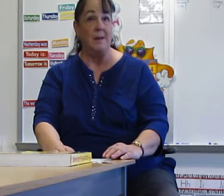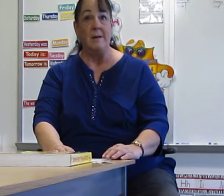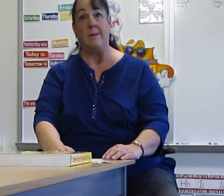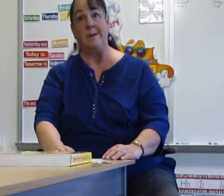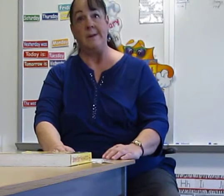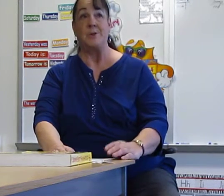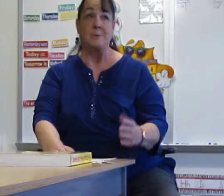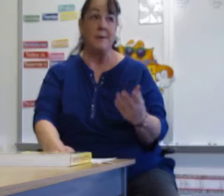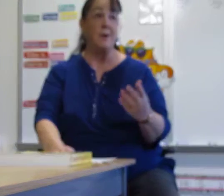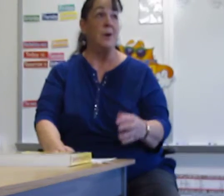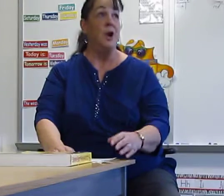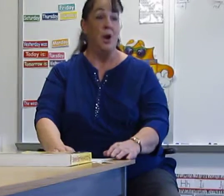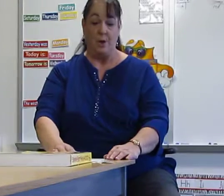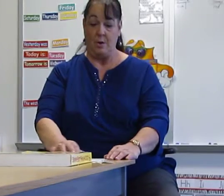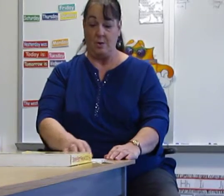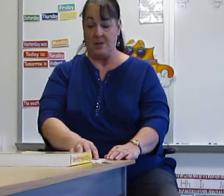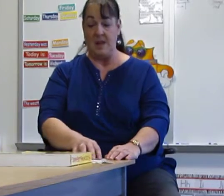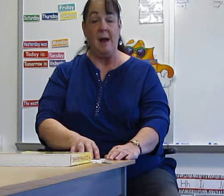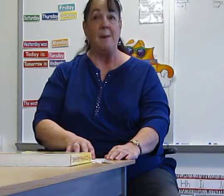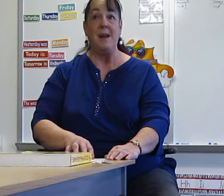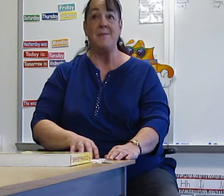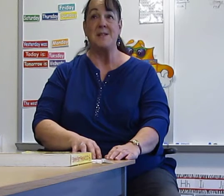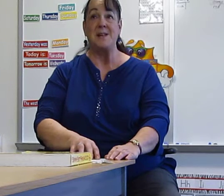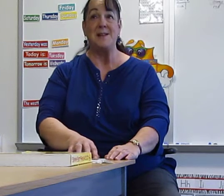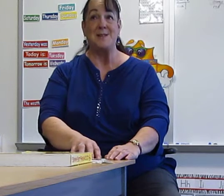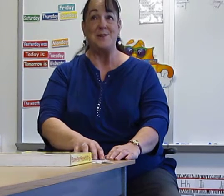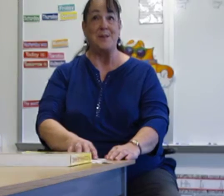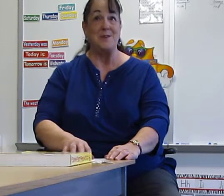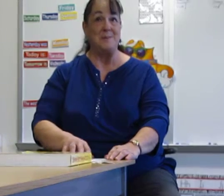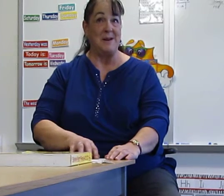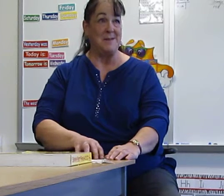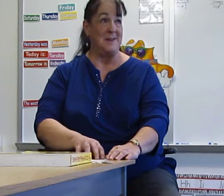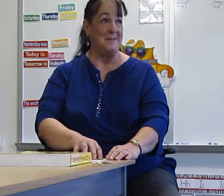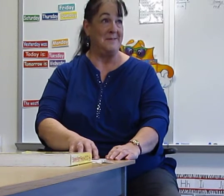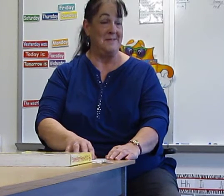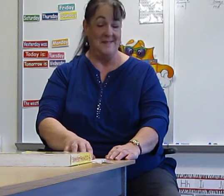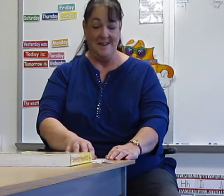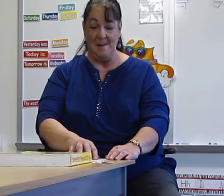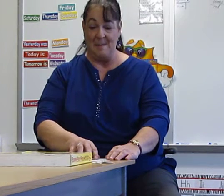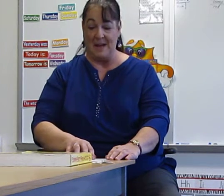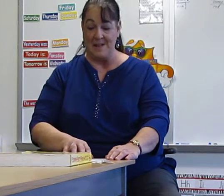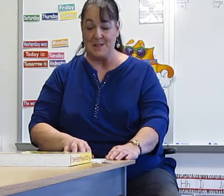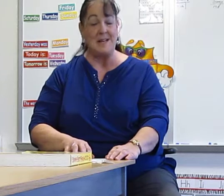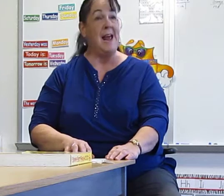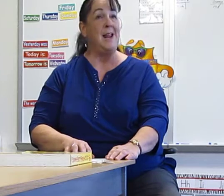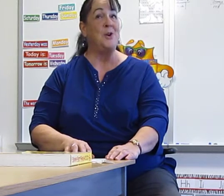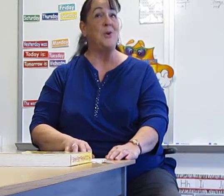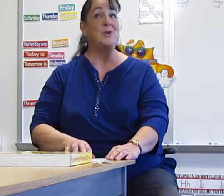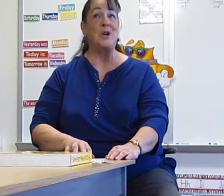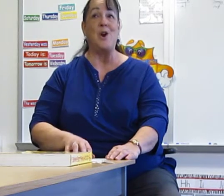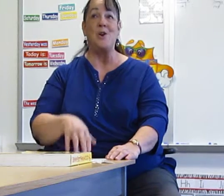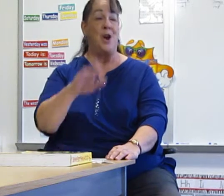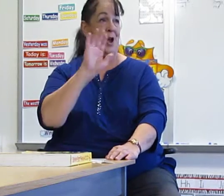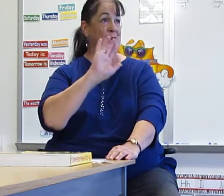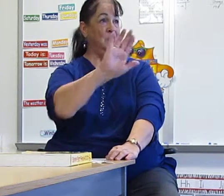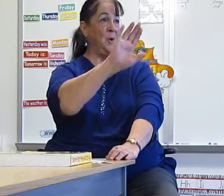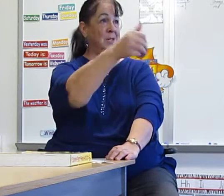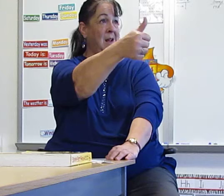or at least your mirror, see how many of the sentences you can do by yourself. Because today, you're going to learn yourself.